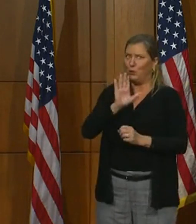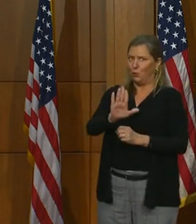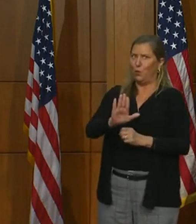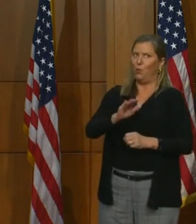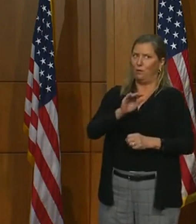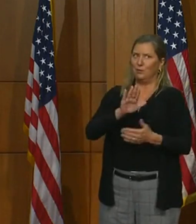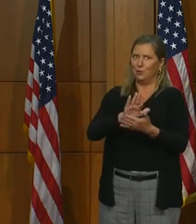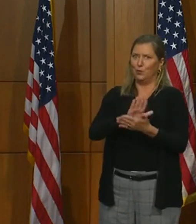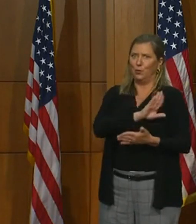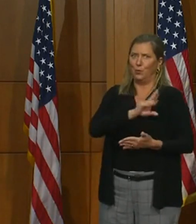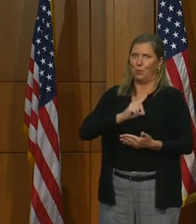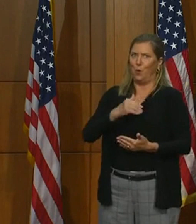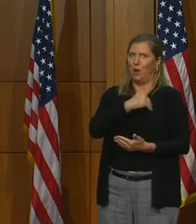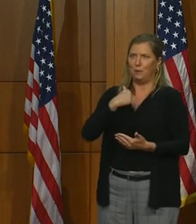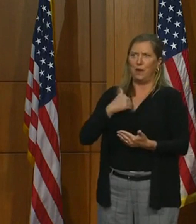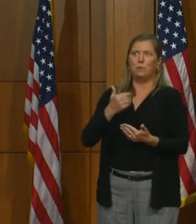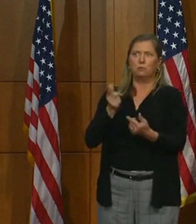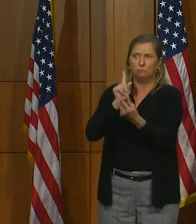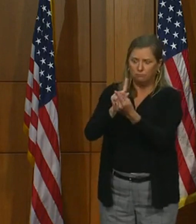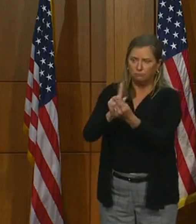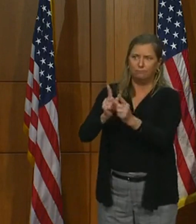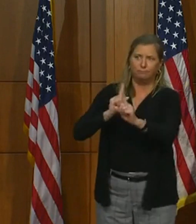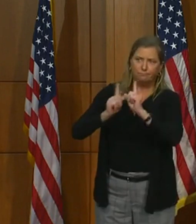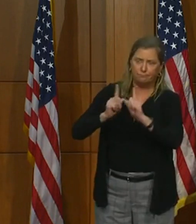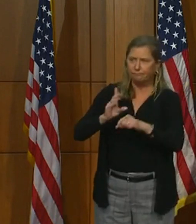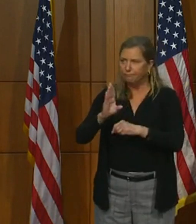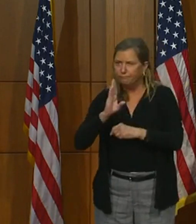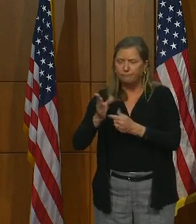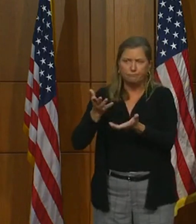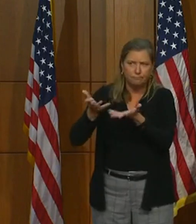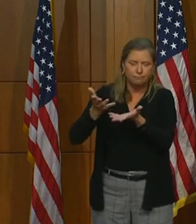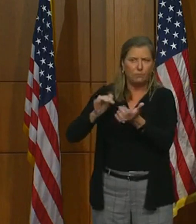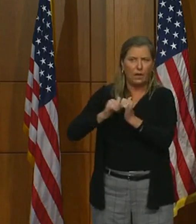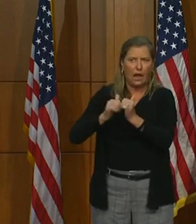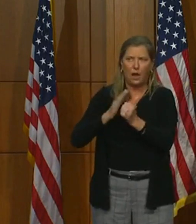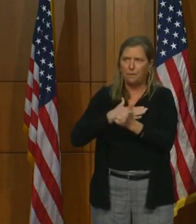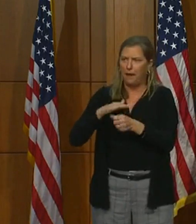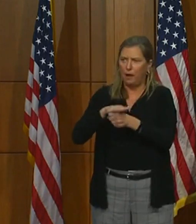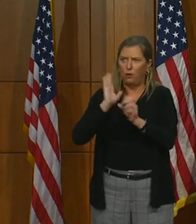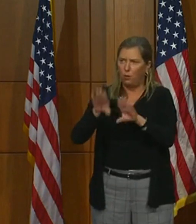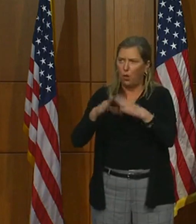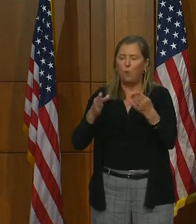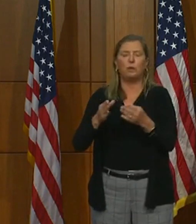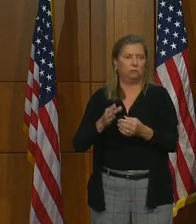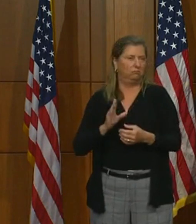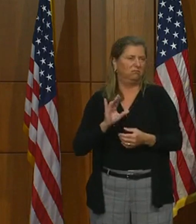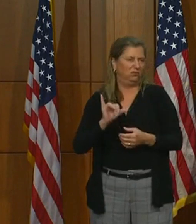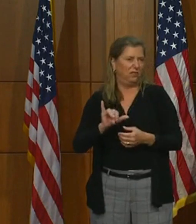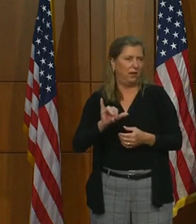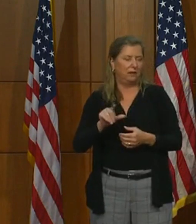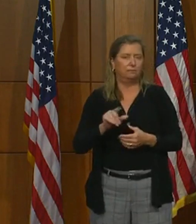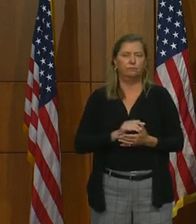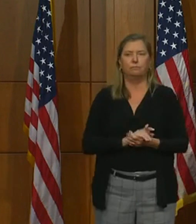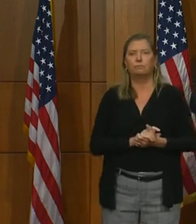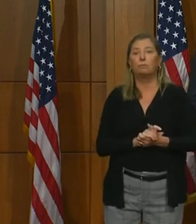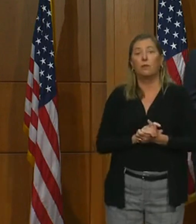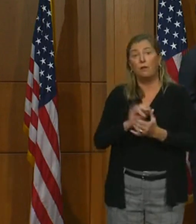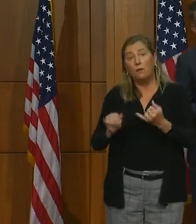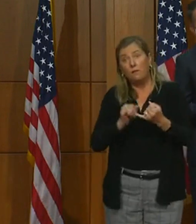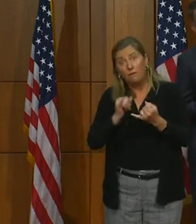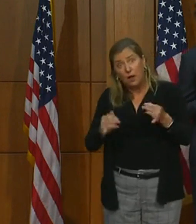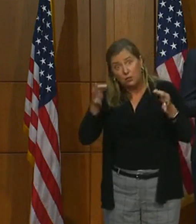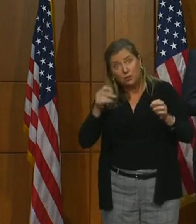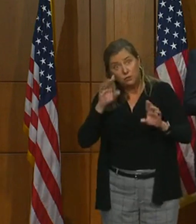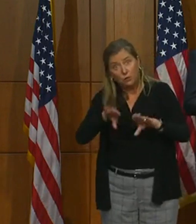members and discuss the reopening plans for your jurisdictions with them. The final decisions about